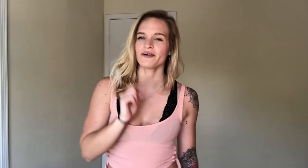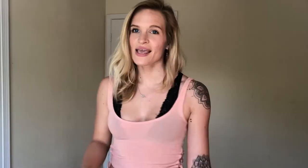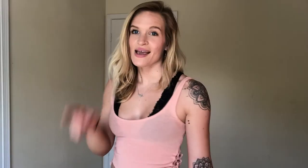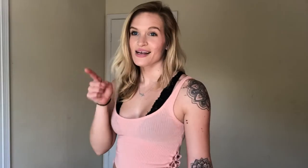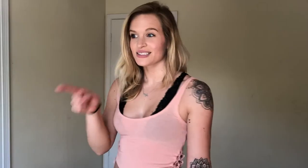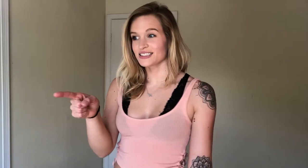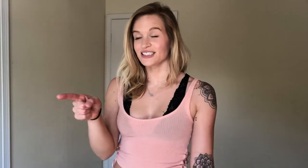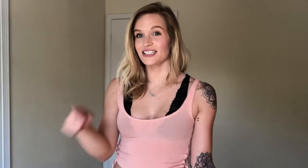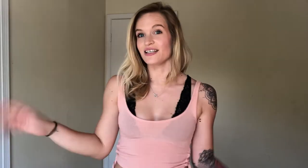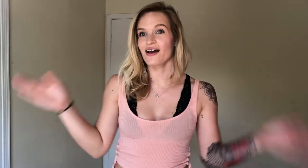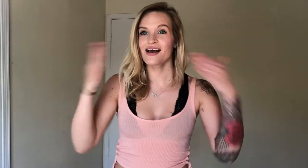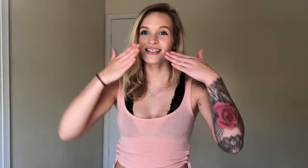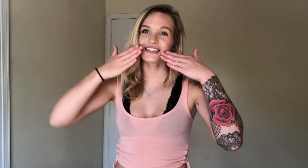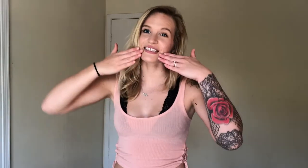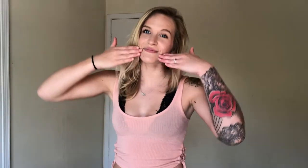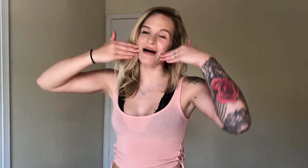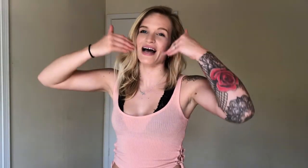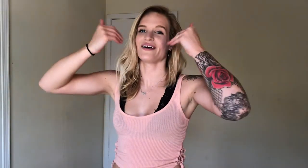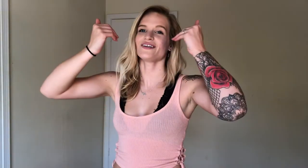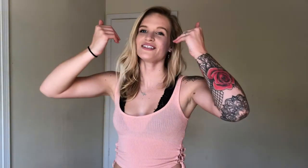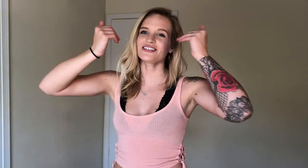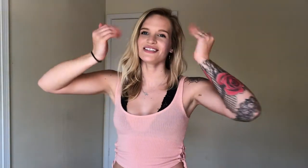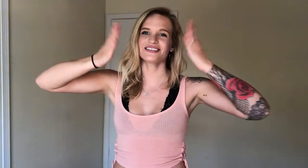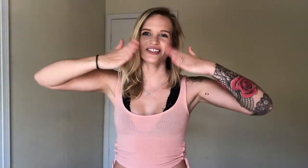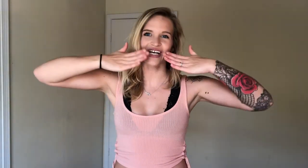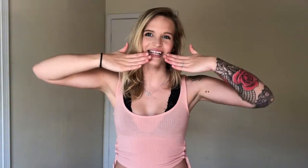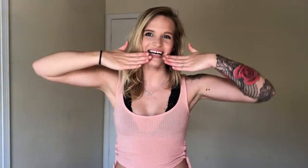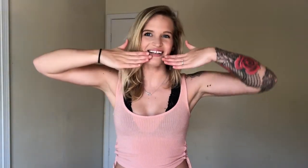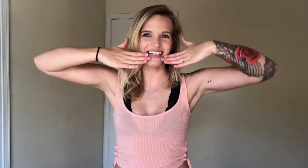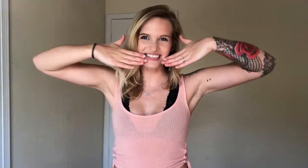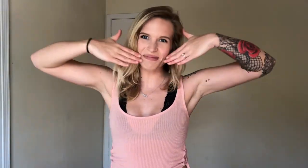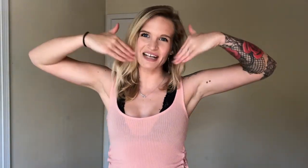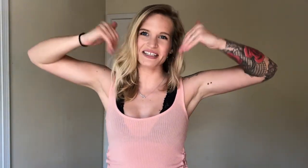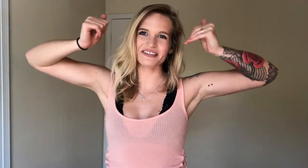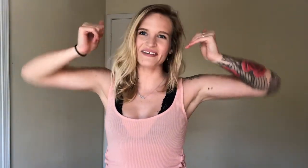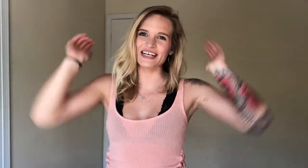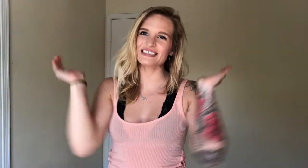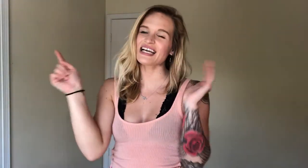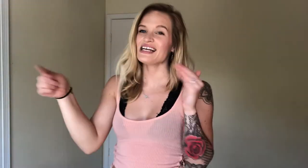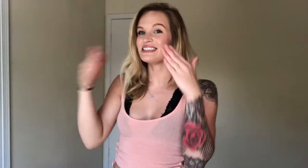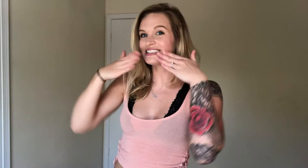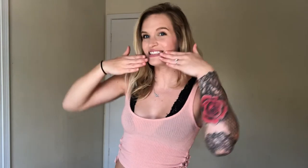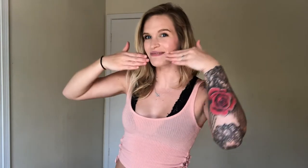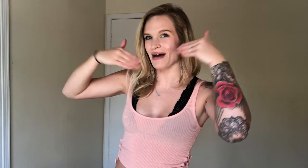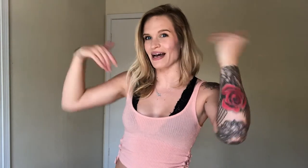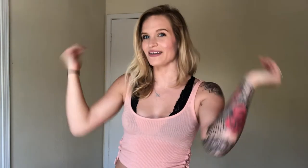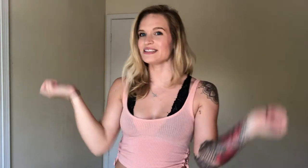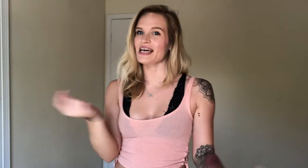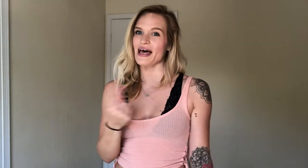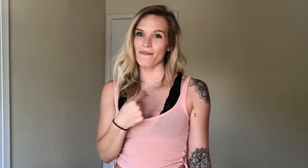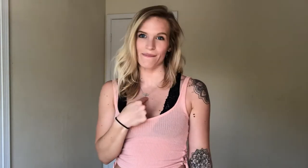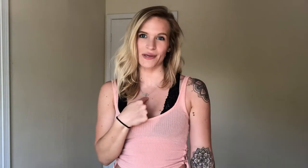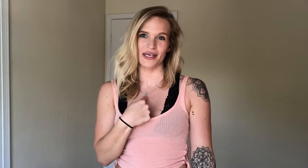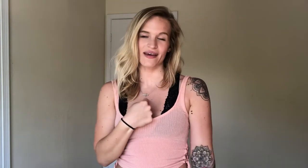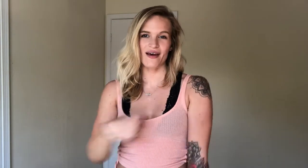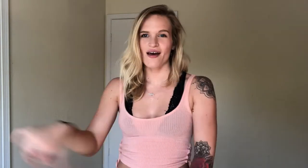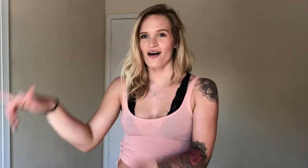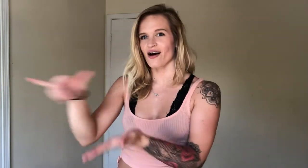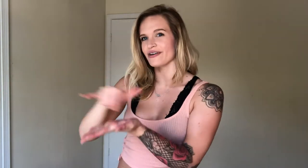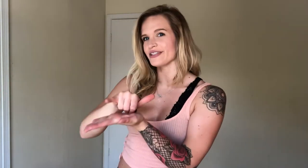She smiled. Draw that like smile on your face. She smiled at me on